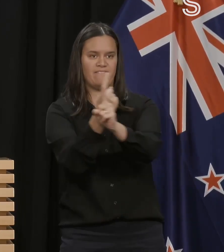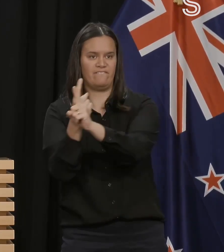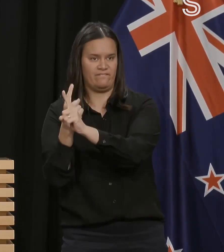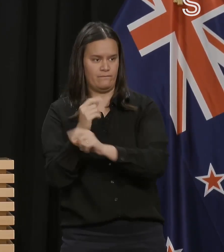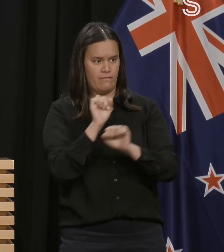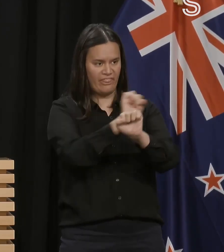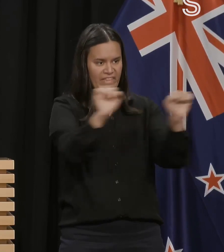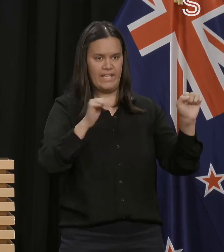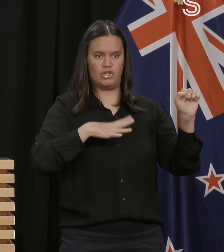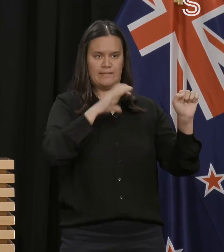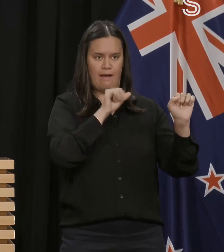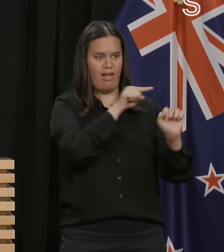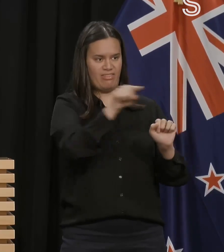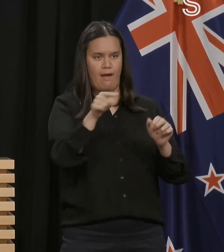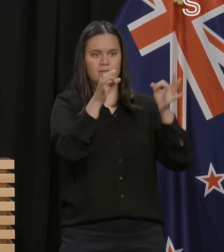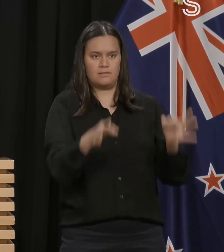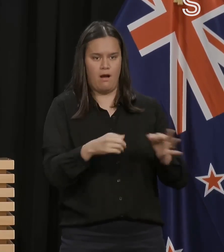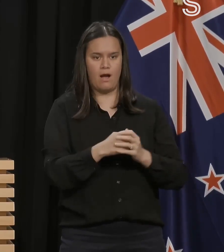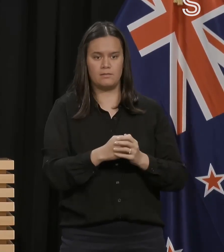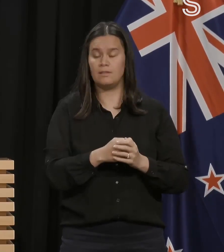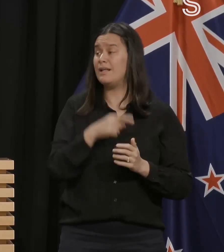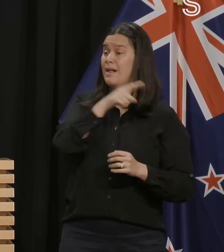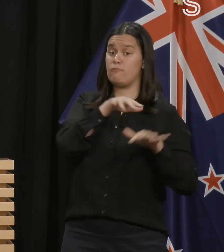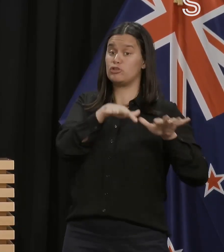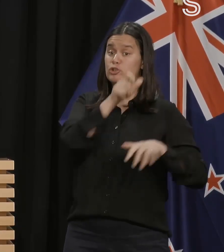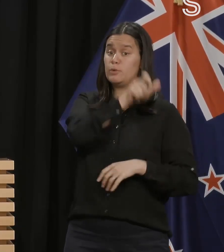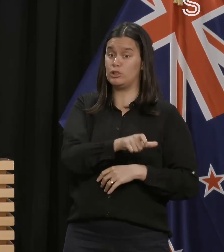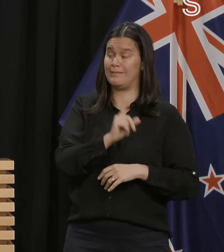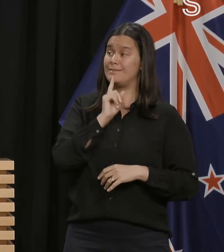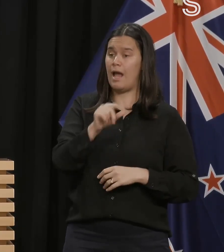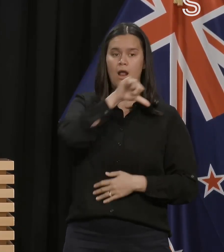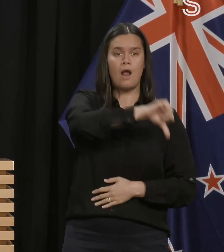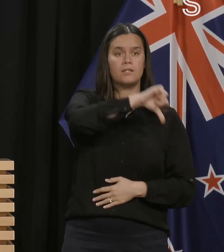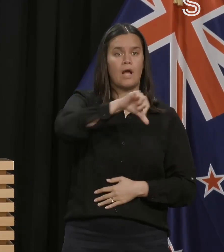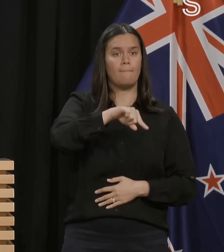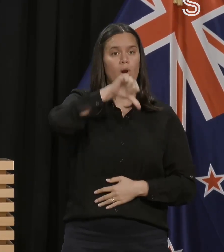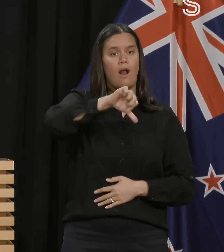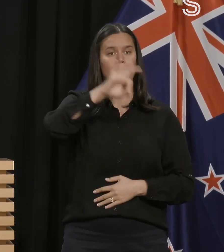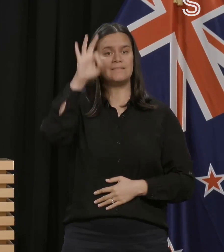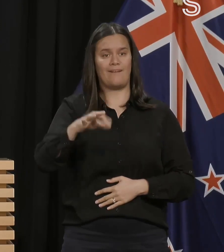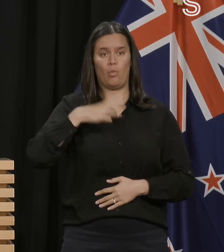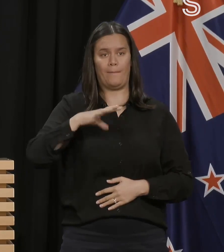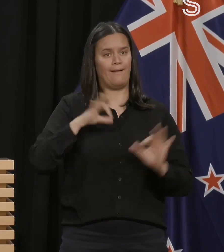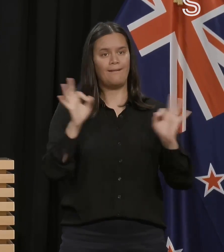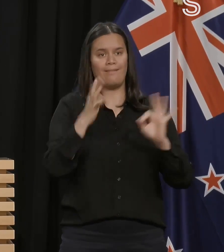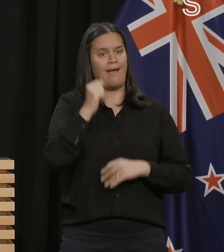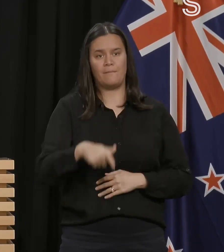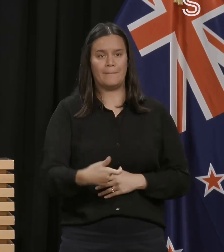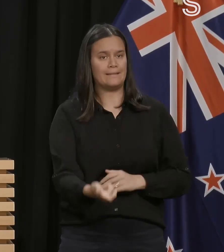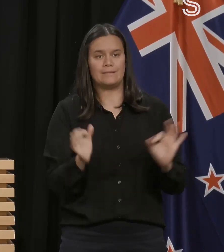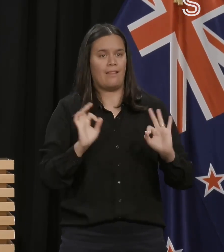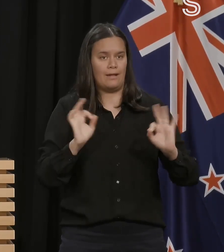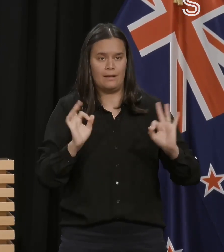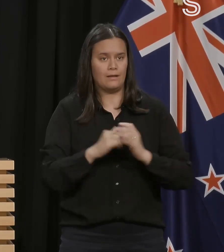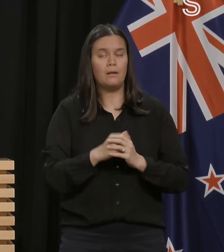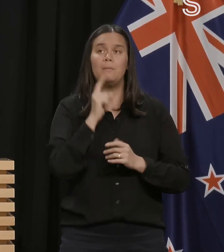Keir Starmer has said that he believes 99.9% of women do not have penises, and I know it's a strange thing for him to say, but